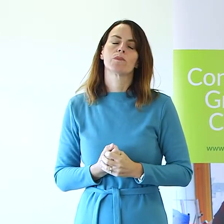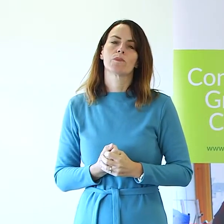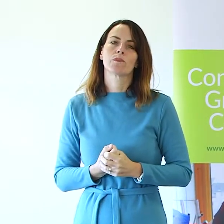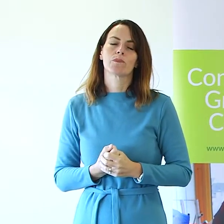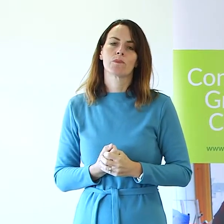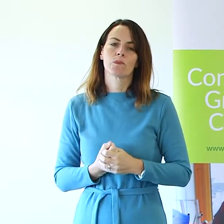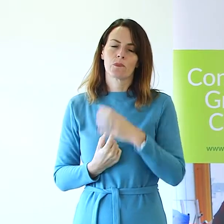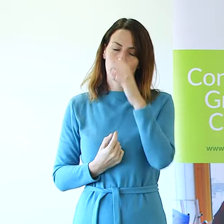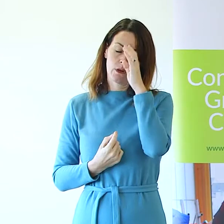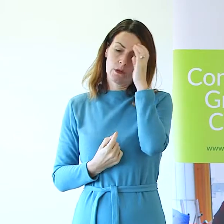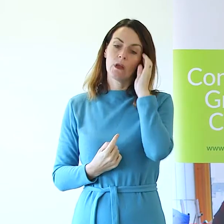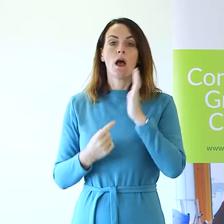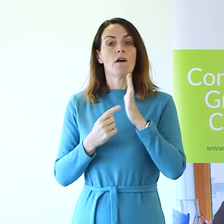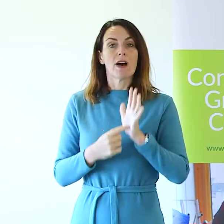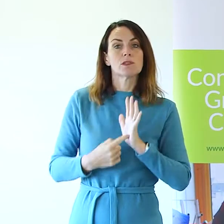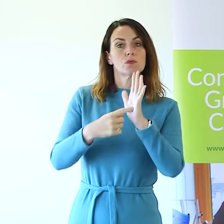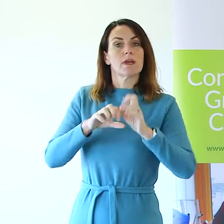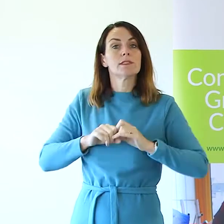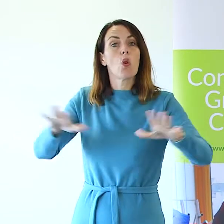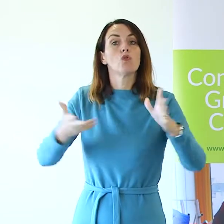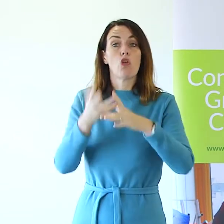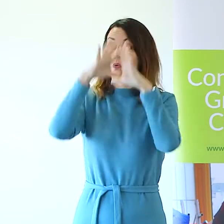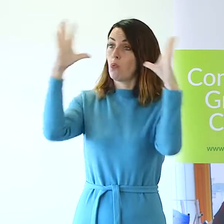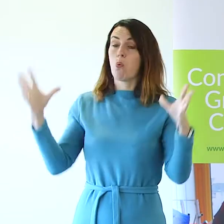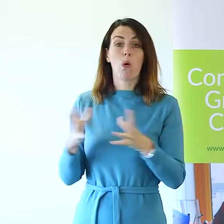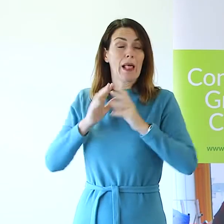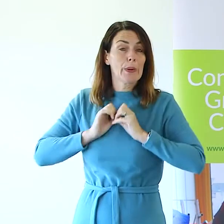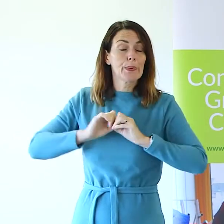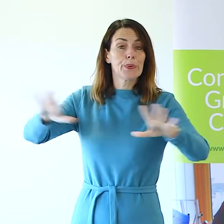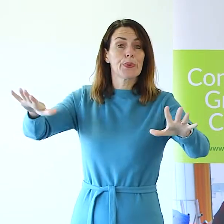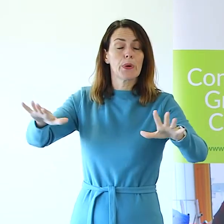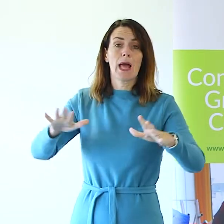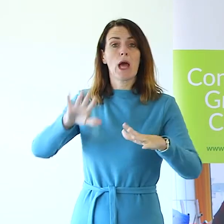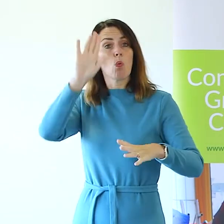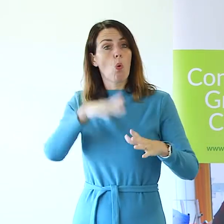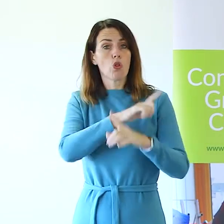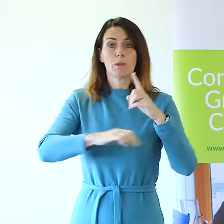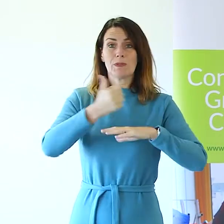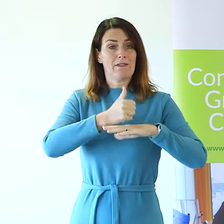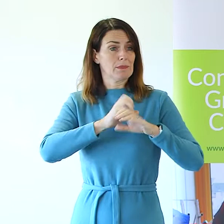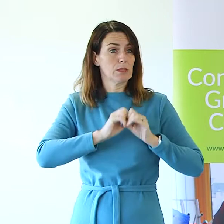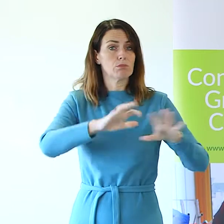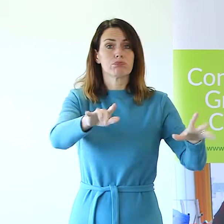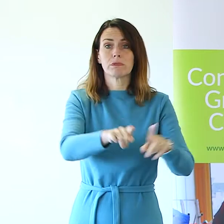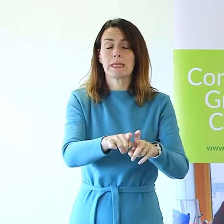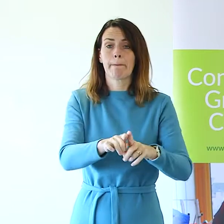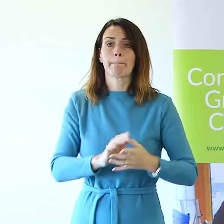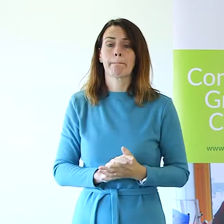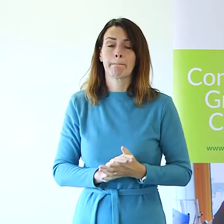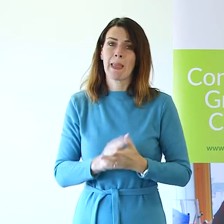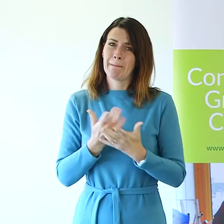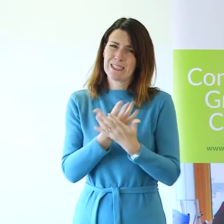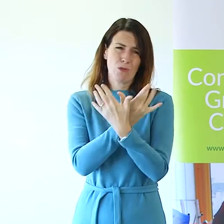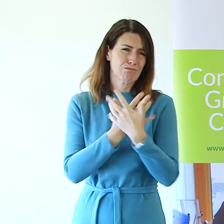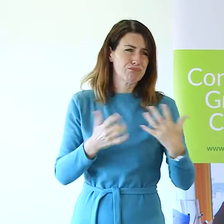Vital Signs is launched across the world and across community foundations today. So there are a lot